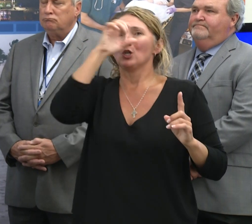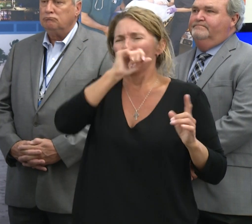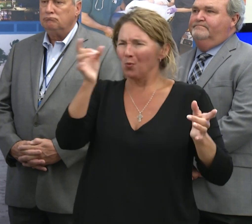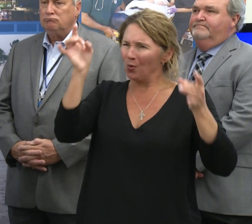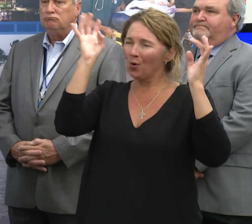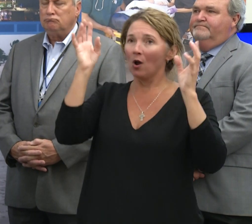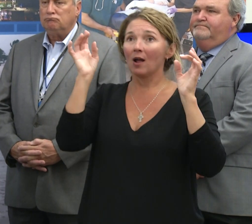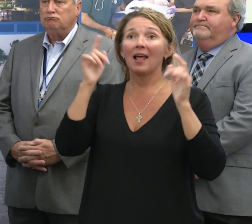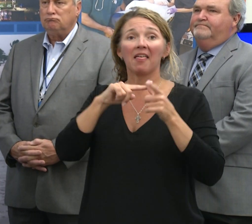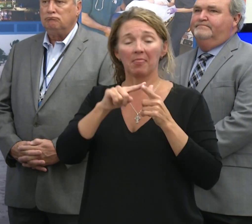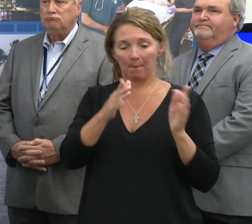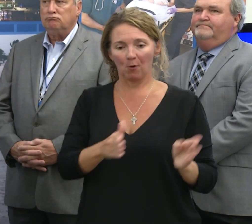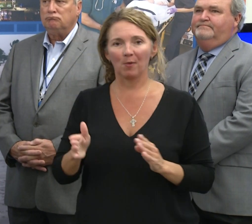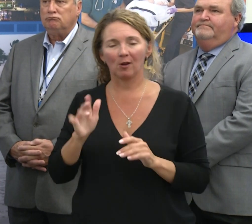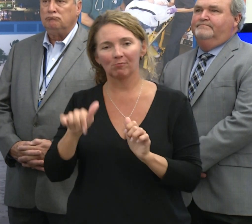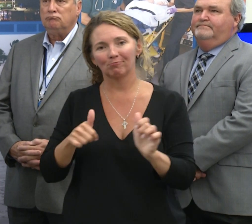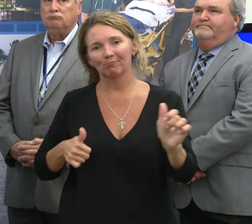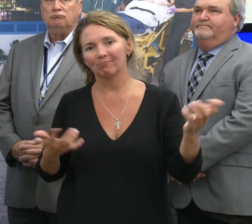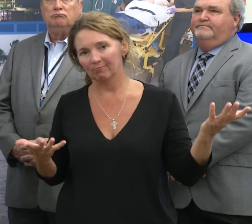be the worst and prepare accordingly.